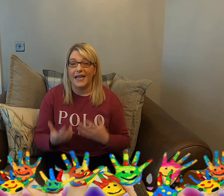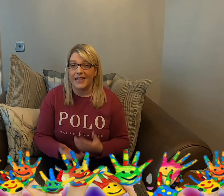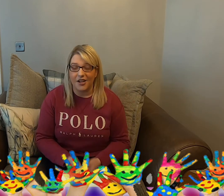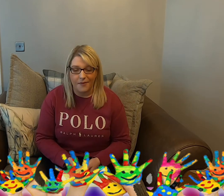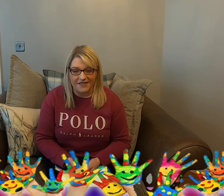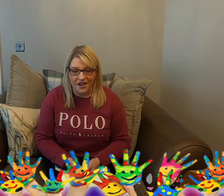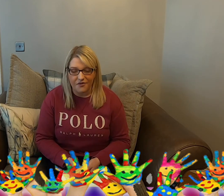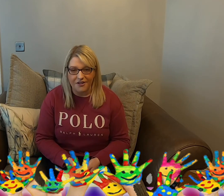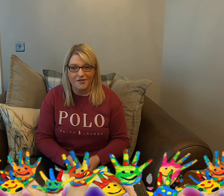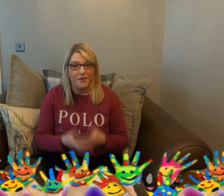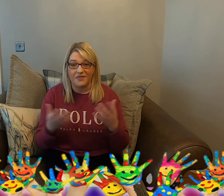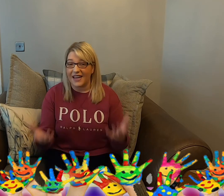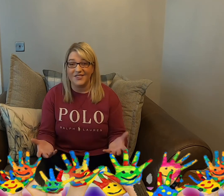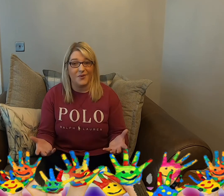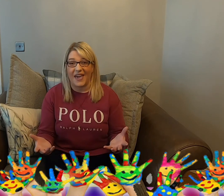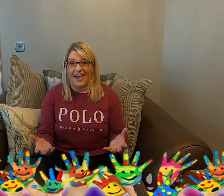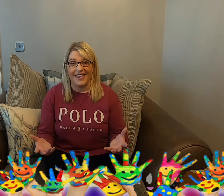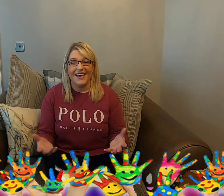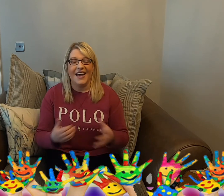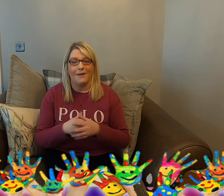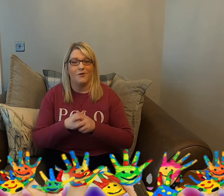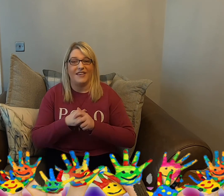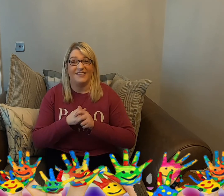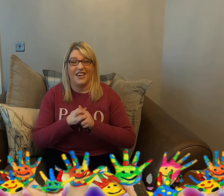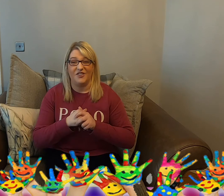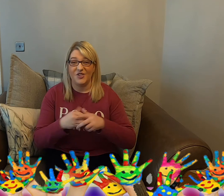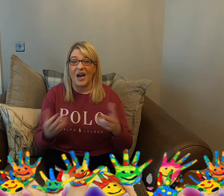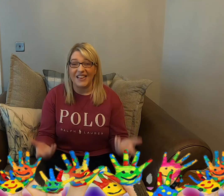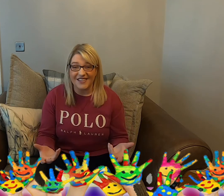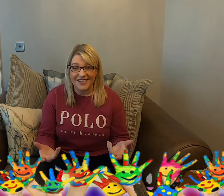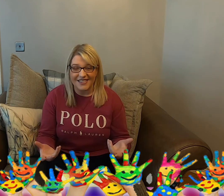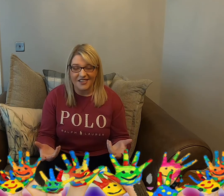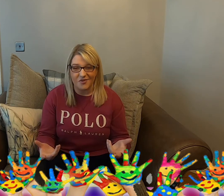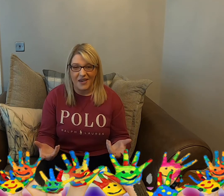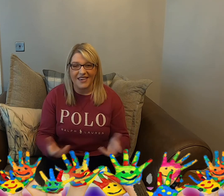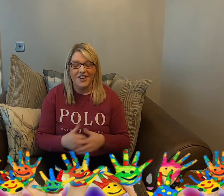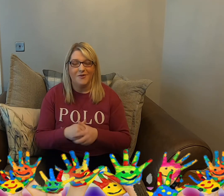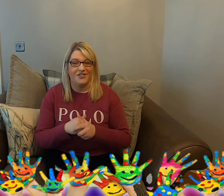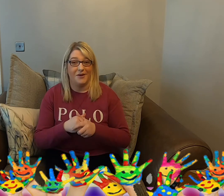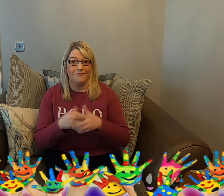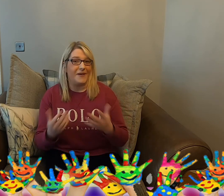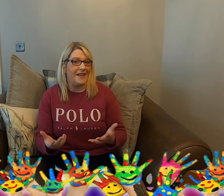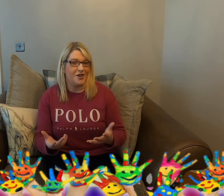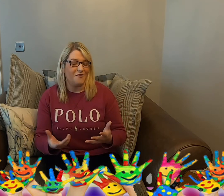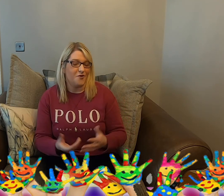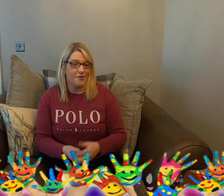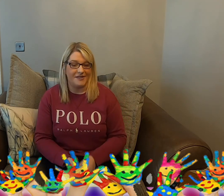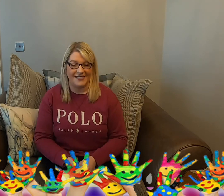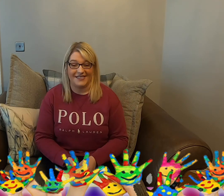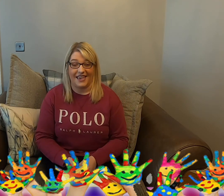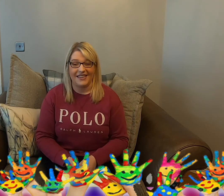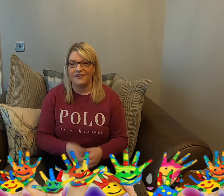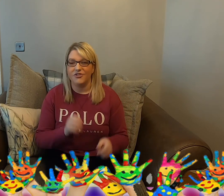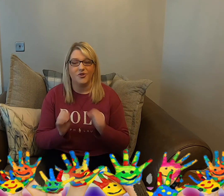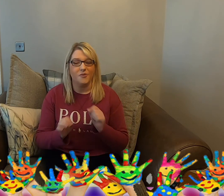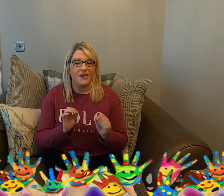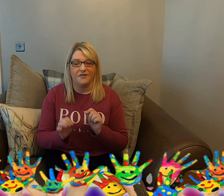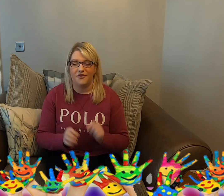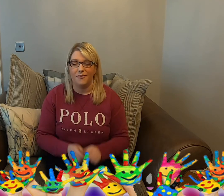a little bit different, but that's okay. I'm going to set you challenges each week, which I'm really looking forward to seeing and there's going to be a few